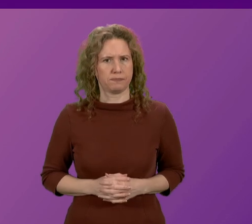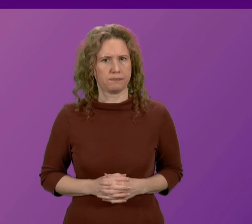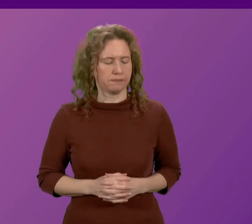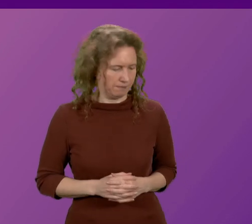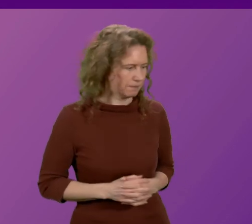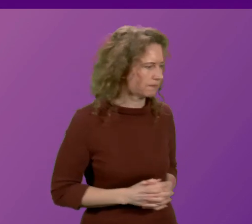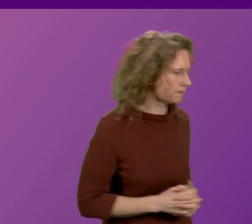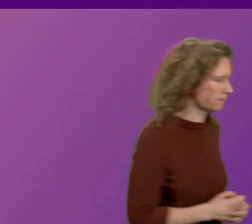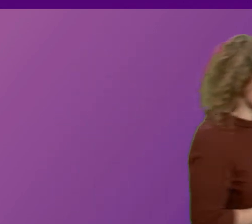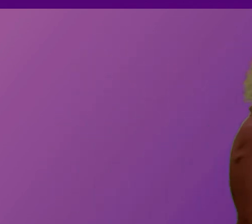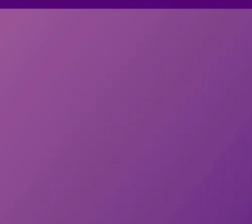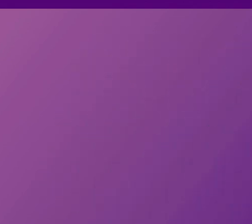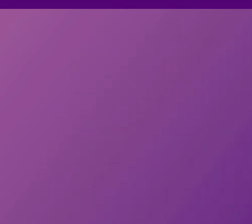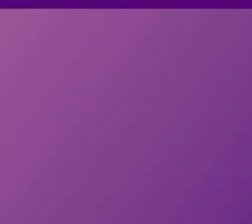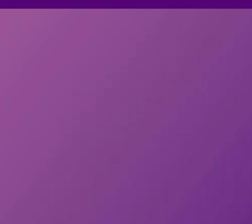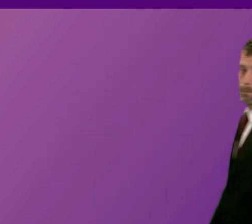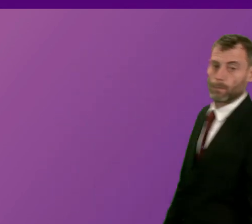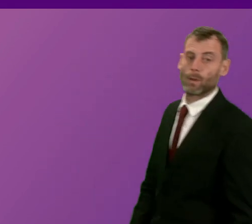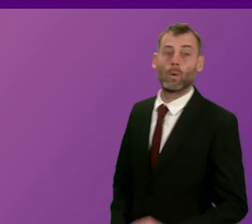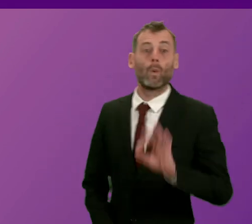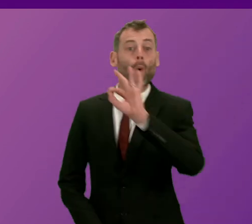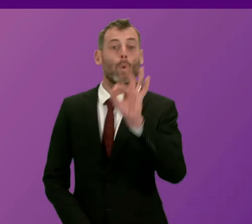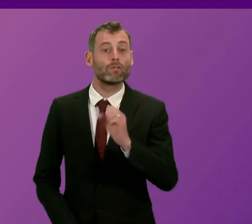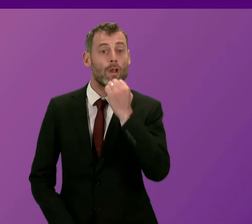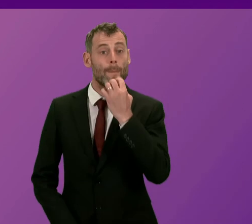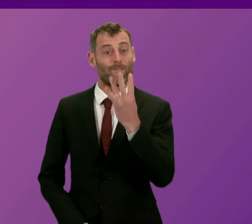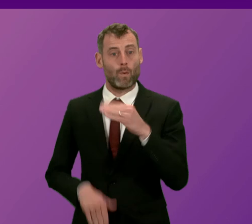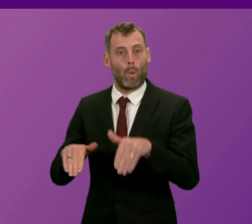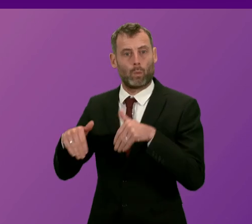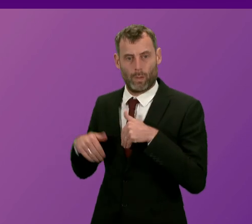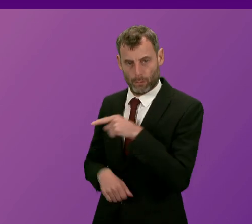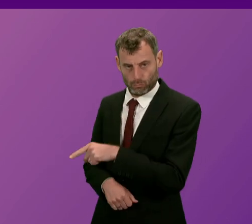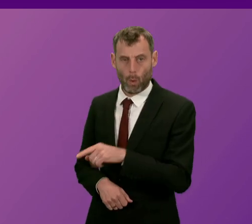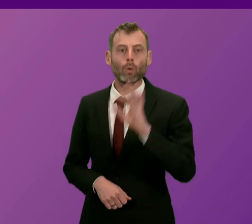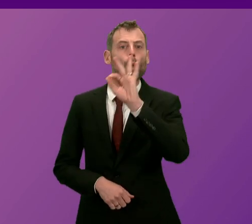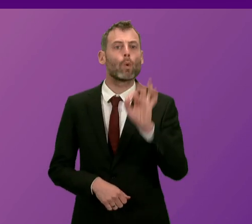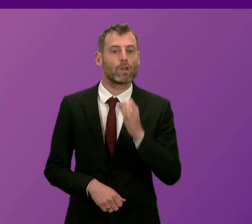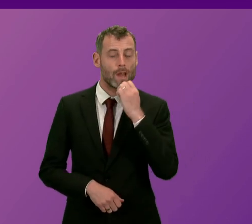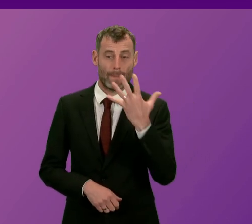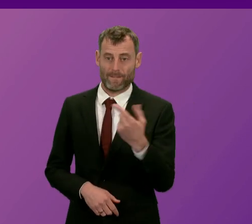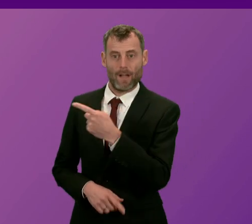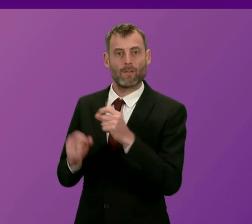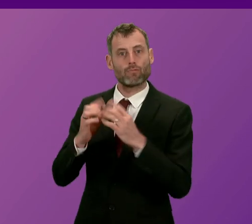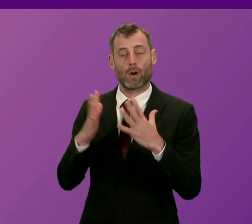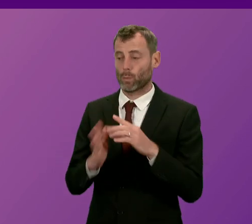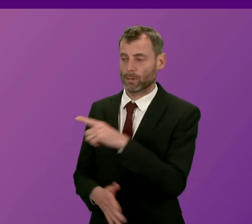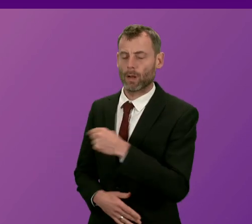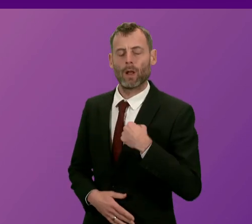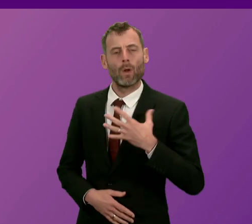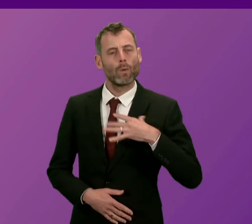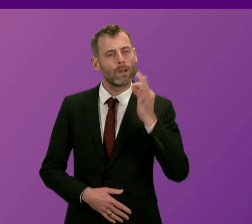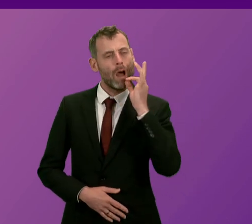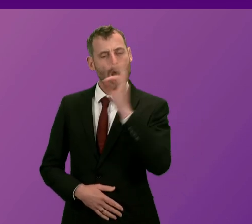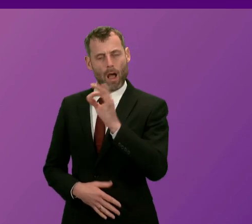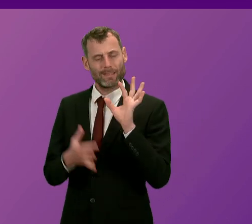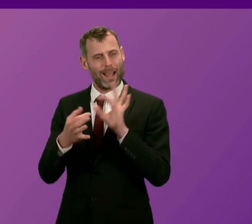Question number four has been withdrawn. Question number five, Brian Whittle. Thank you, presenting officer, to ask the First Minister, in light of the recent